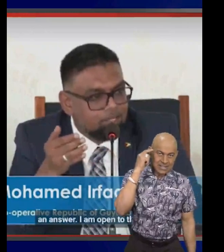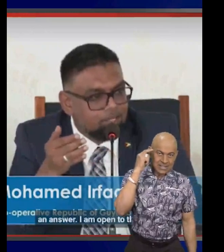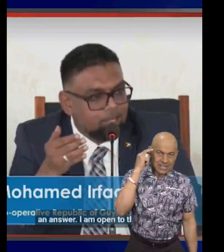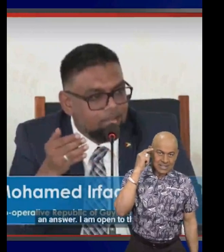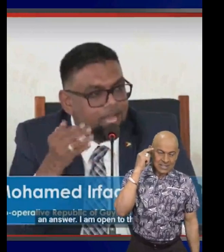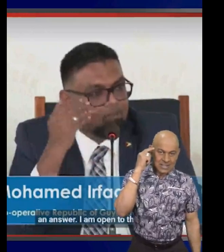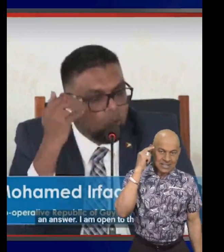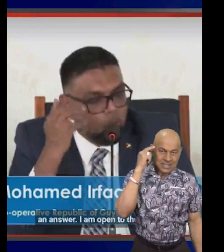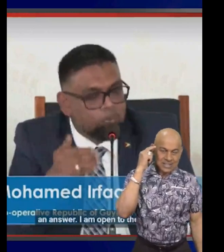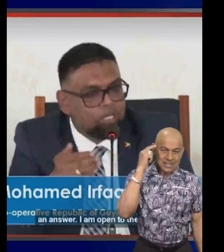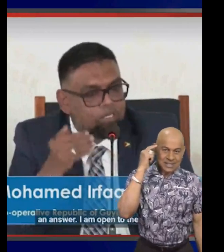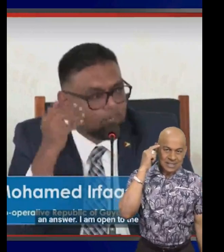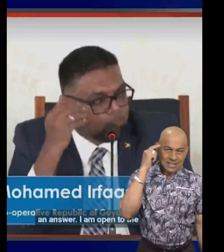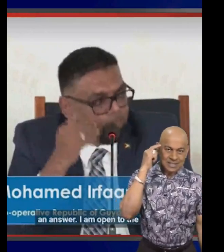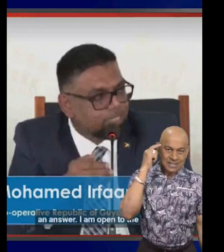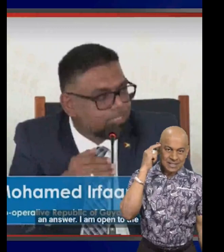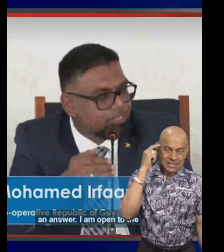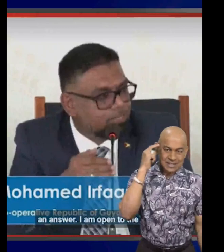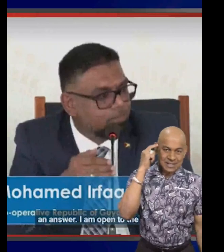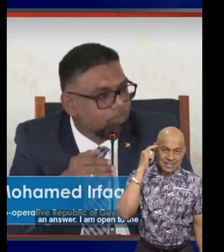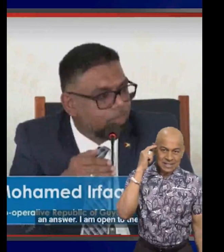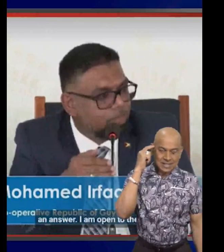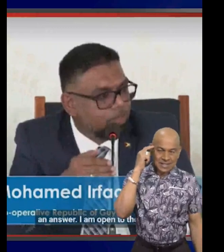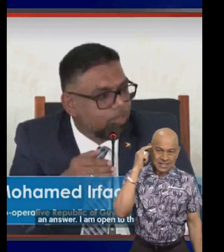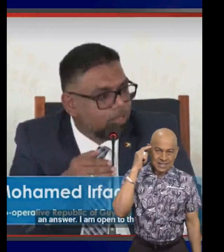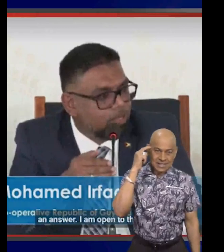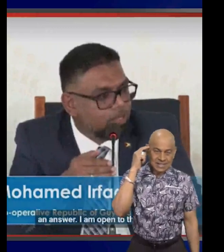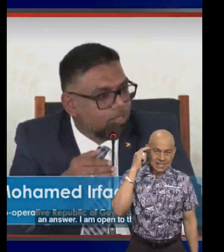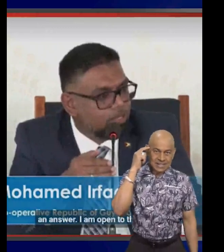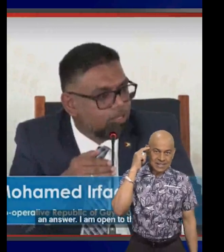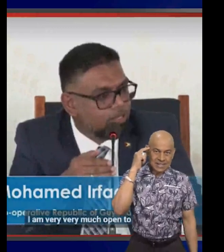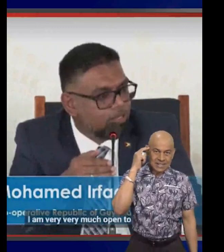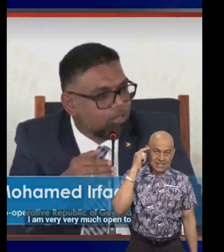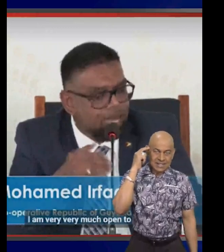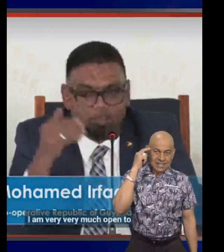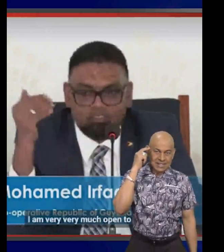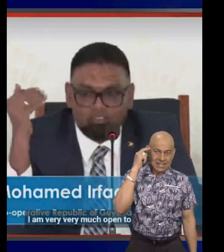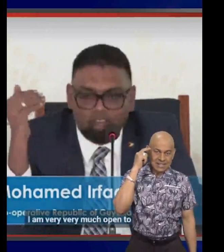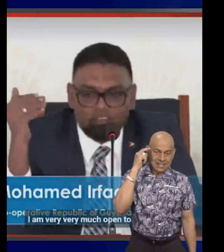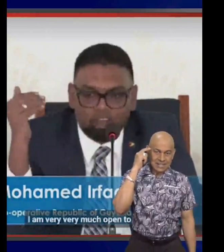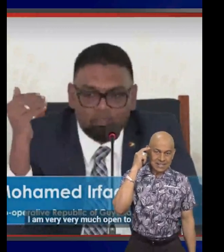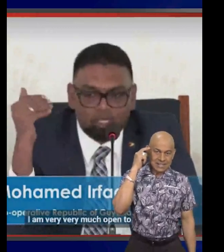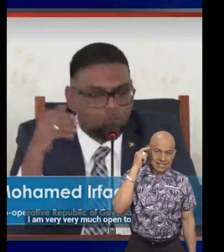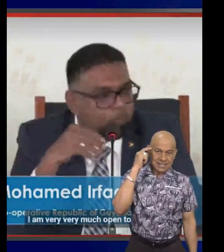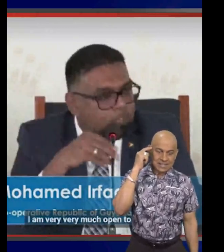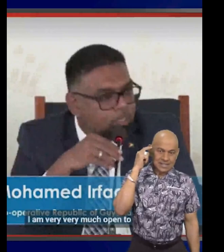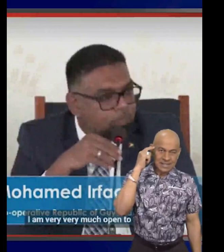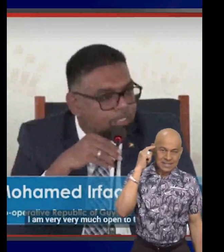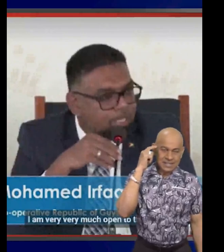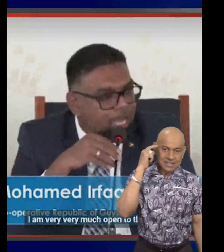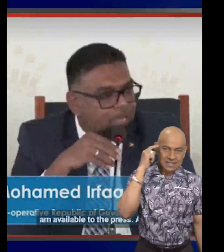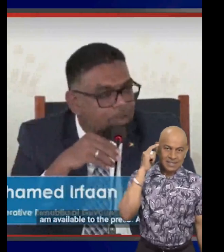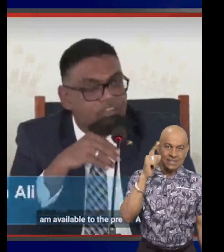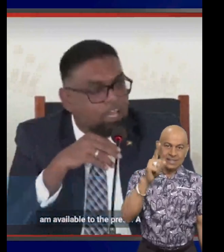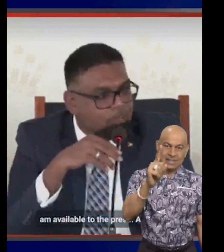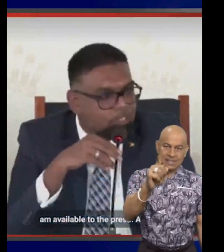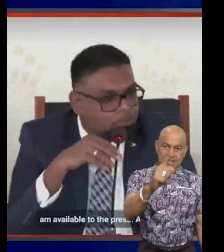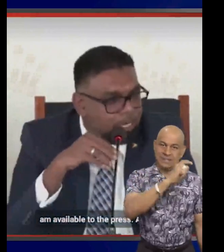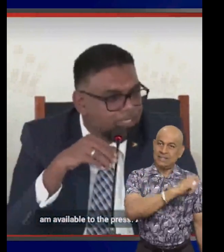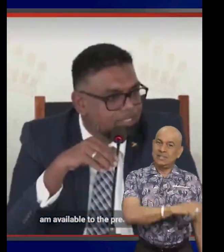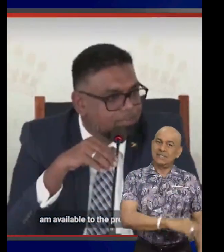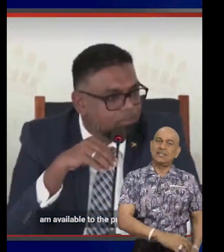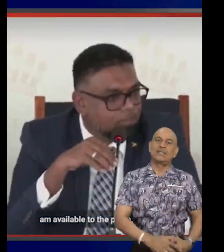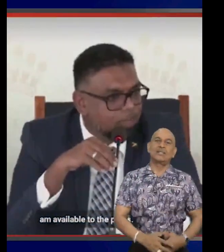I am open to the press, I am very, very much open to the press, I am